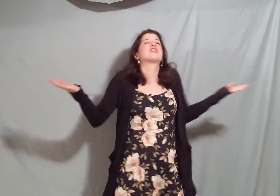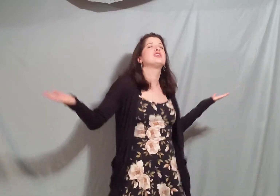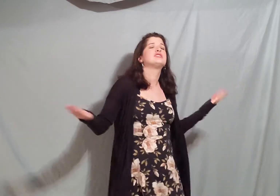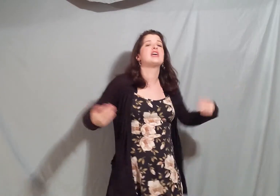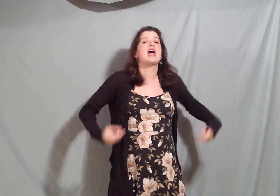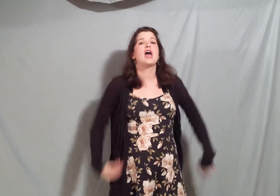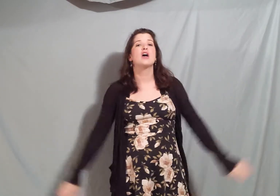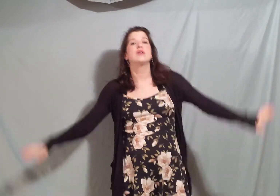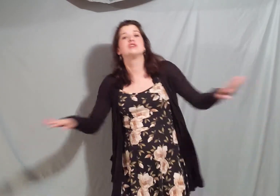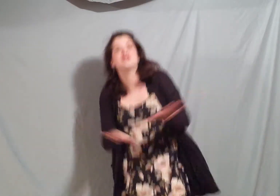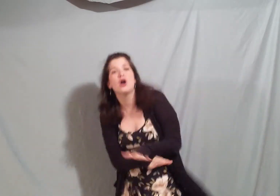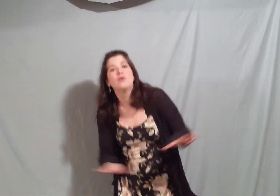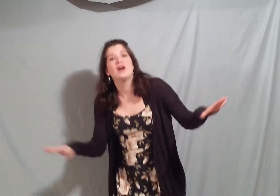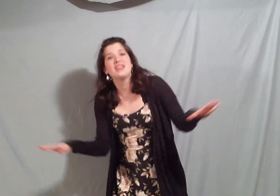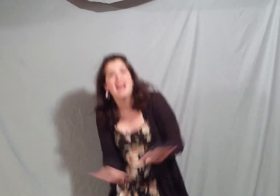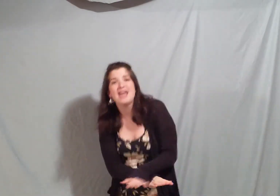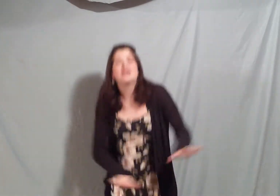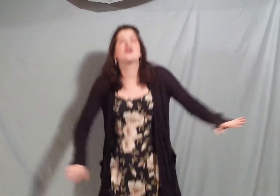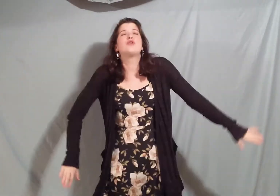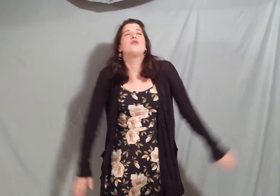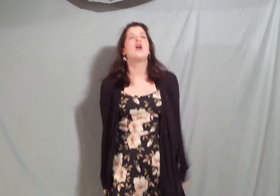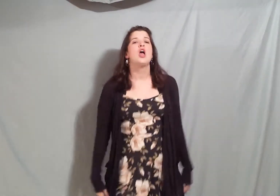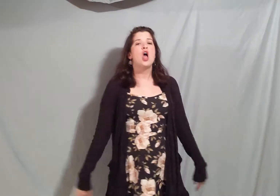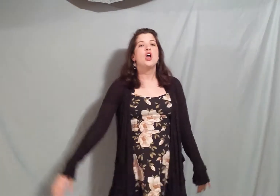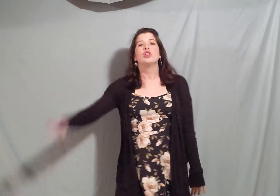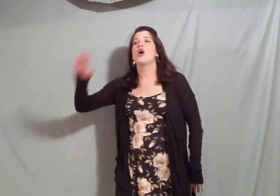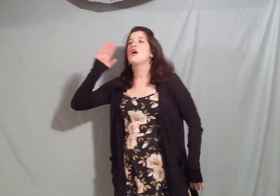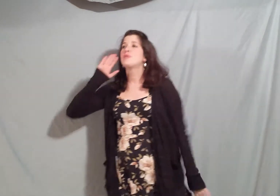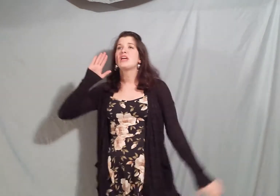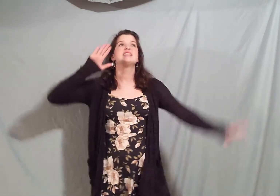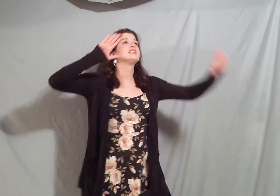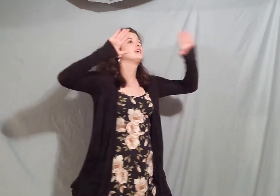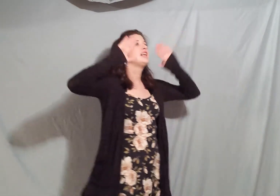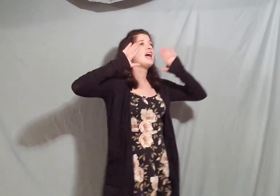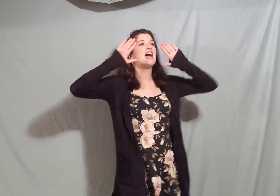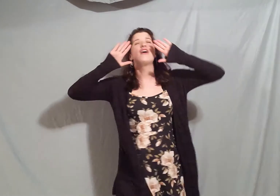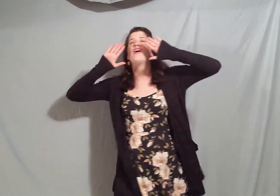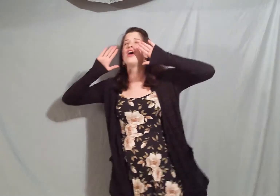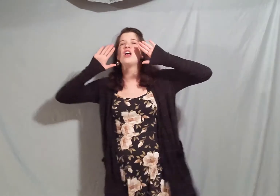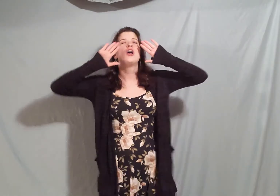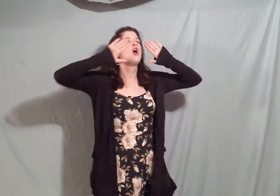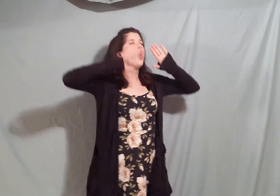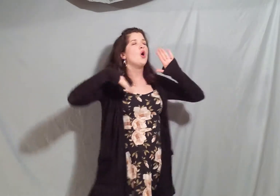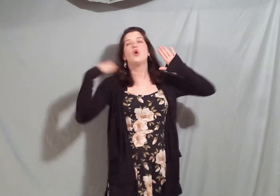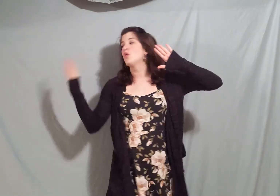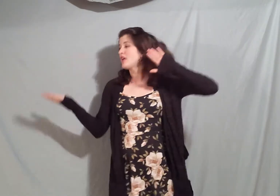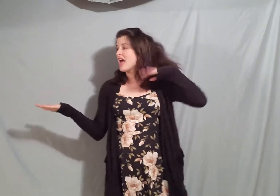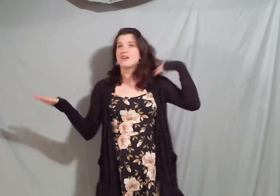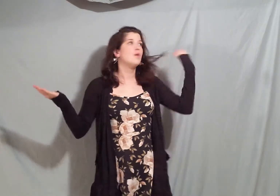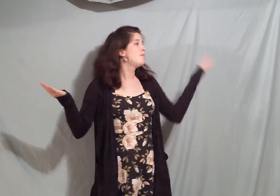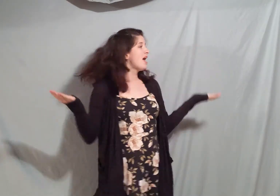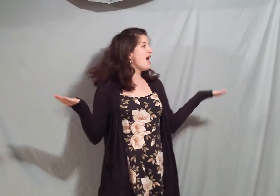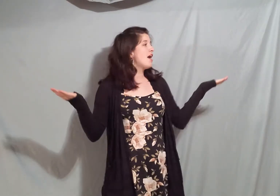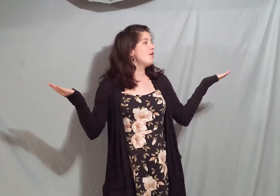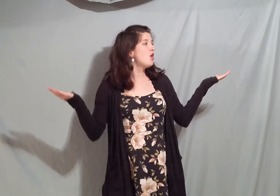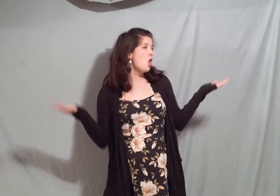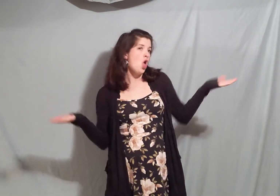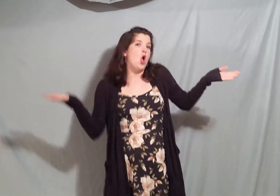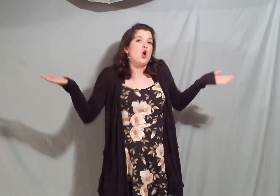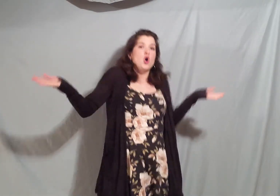cause there is no one like you Lord we declare, who can't compare Who